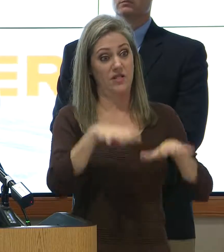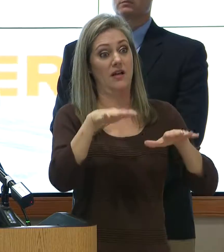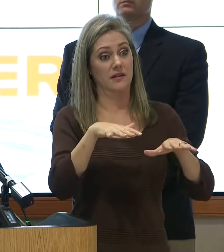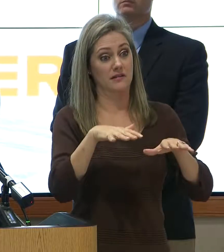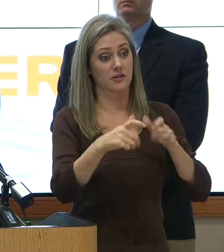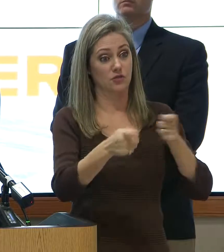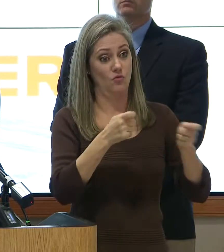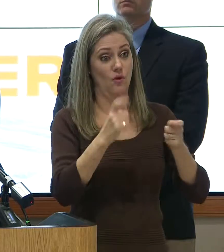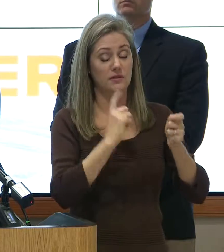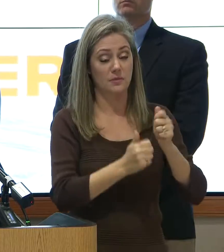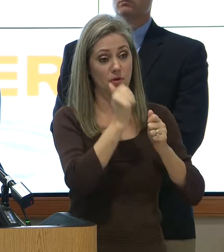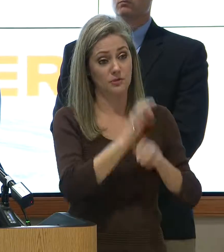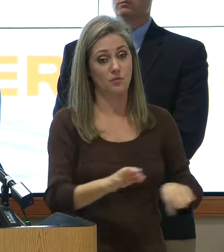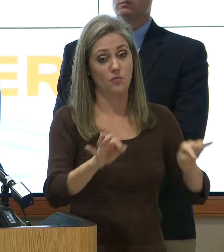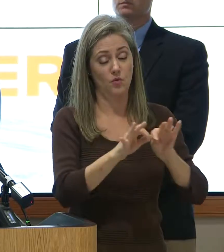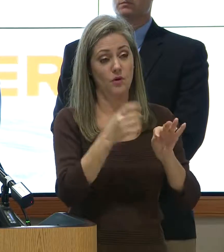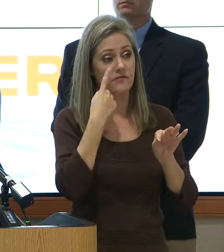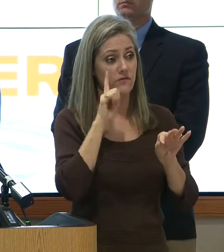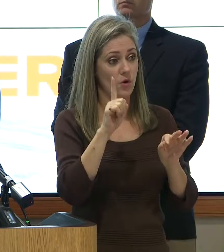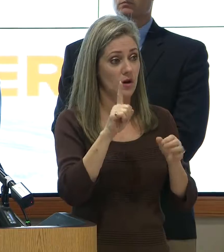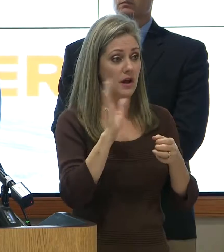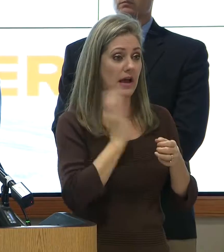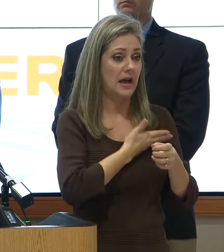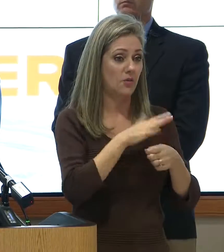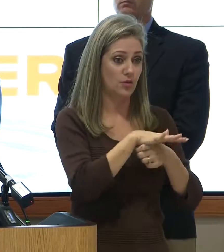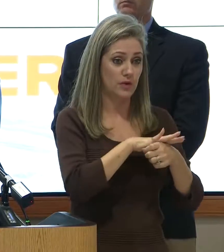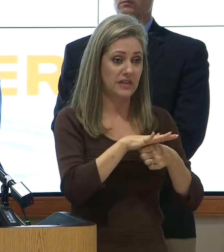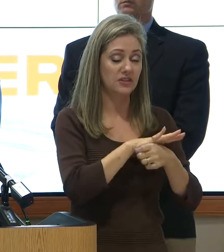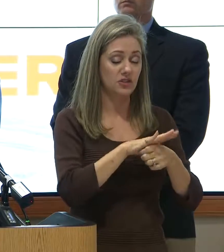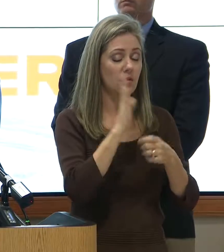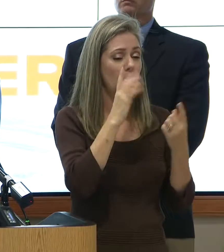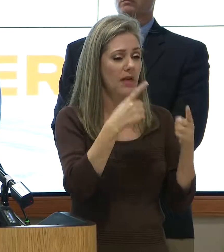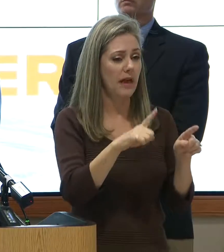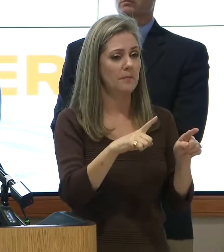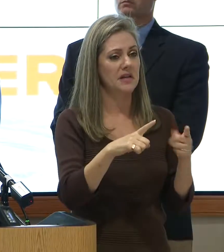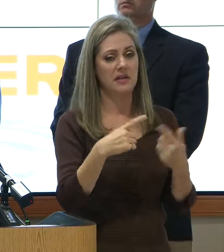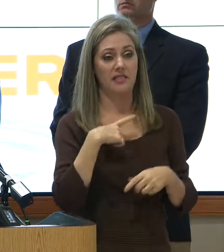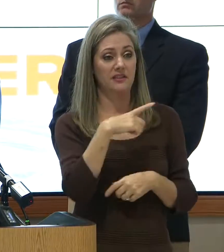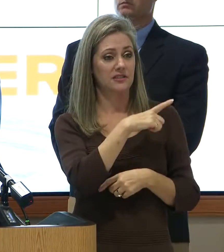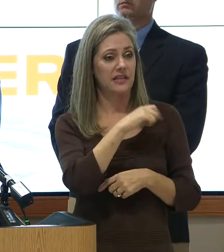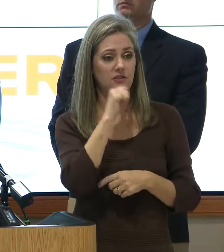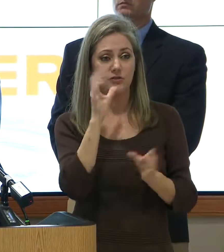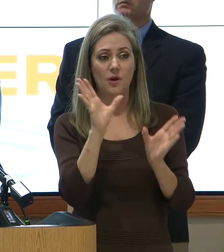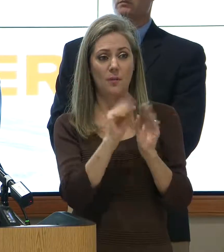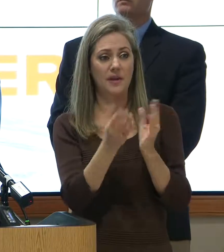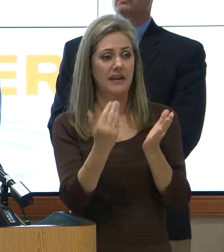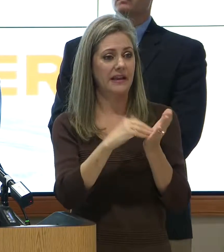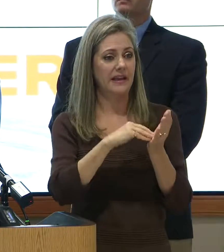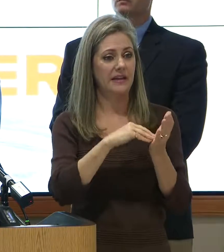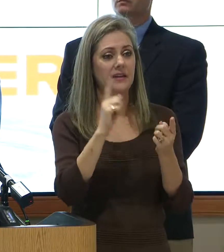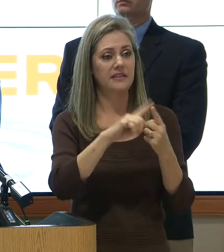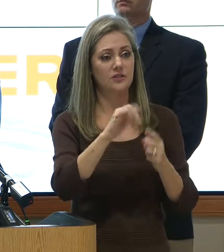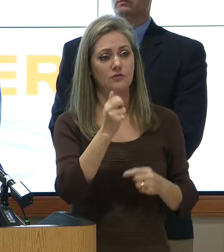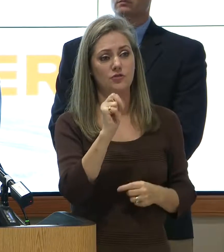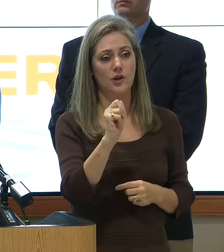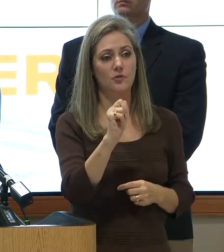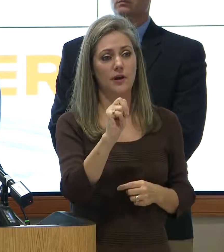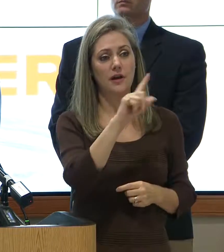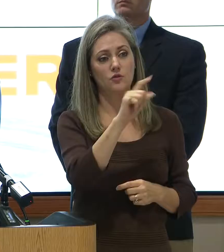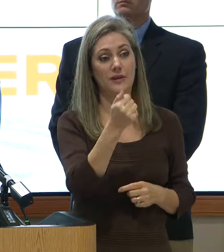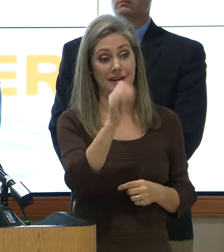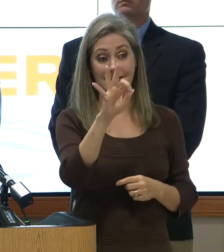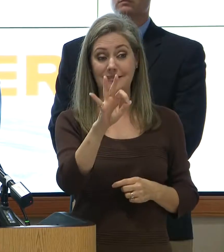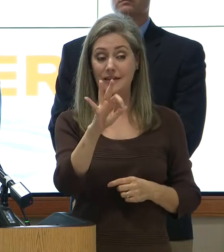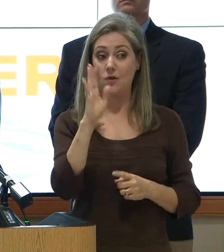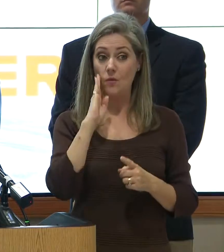for our region. So it will happen. legislature doesn't meet again until January of 19, and that should be a very interesting